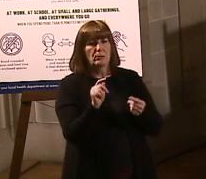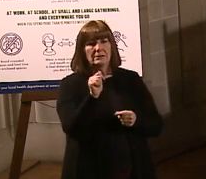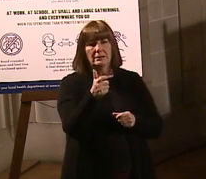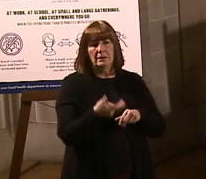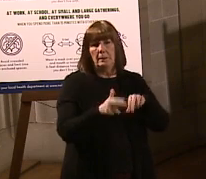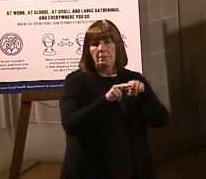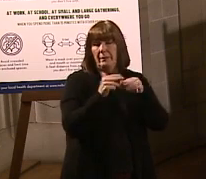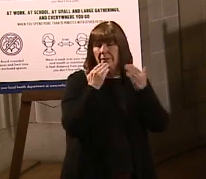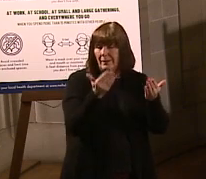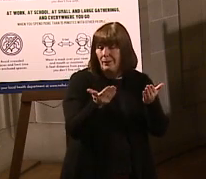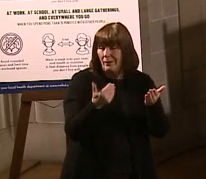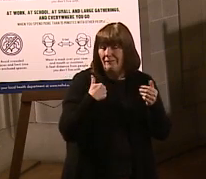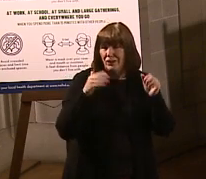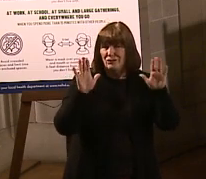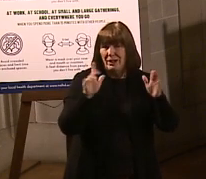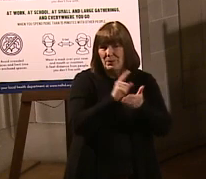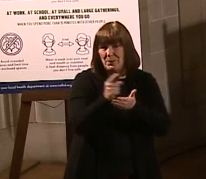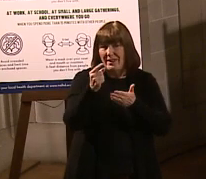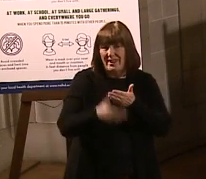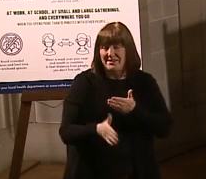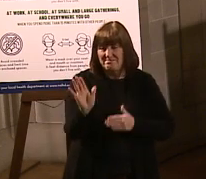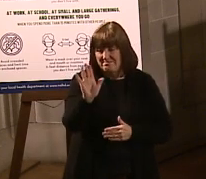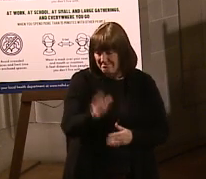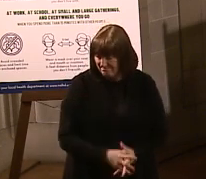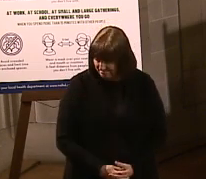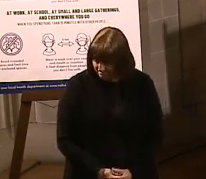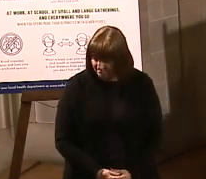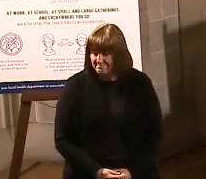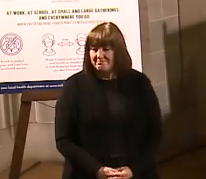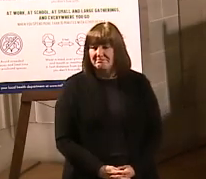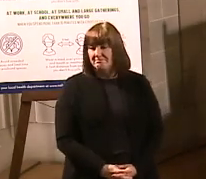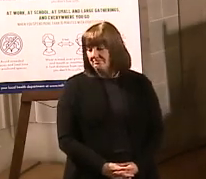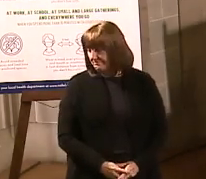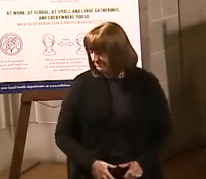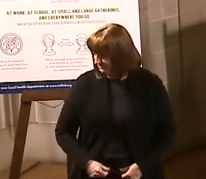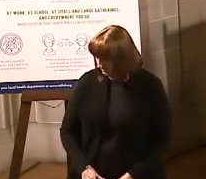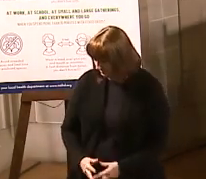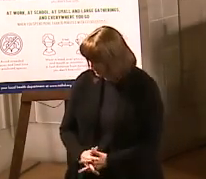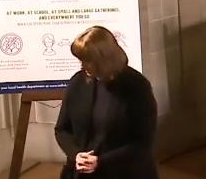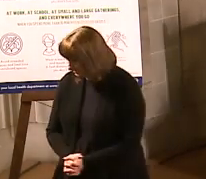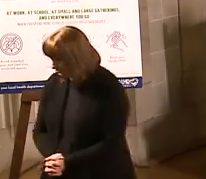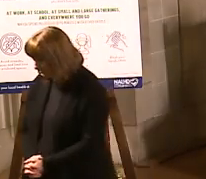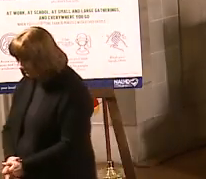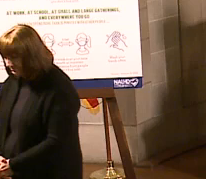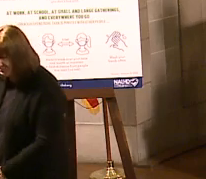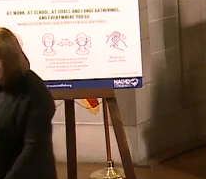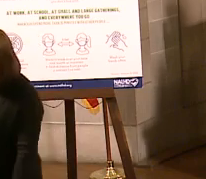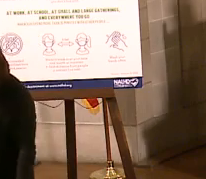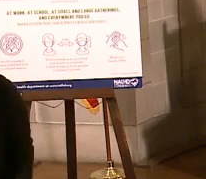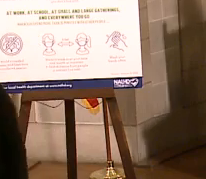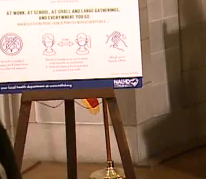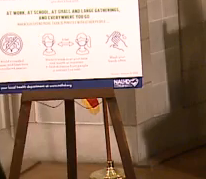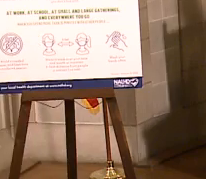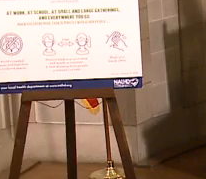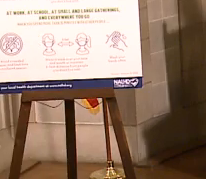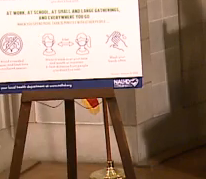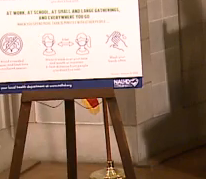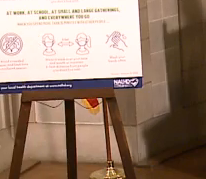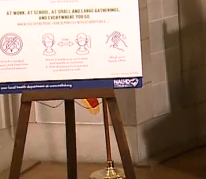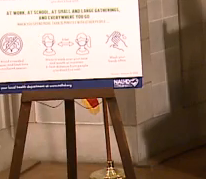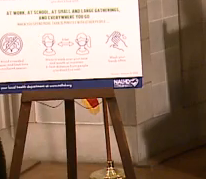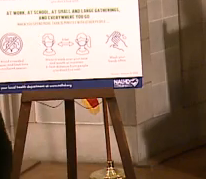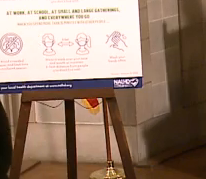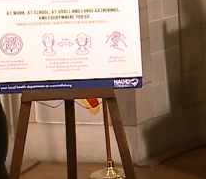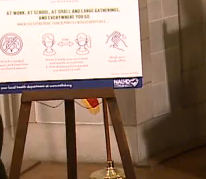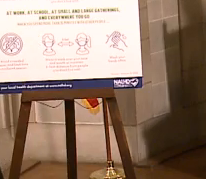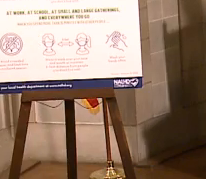year. Thank you all again. Everybody have a great weekend. Thanks, Angie. Thanks, Ashley. I appreciate it. You're welcome. Good to